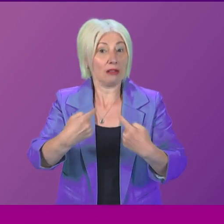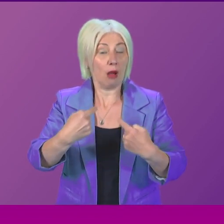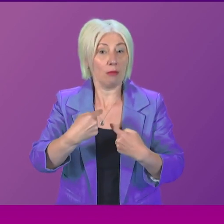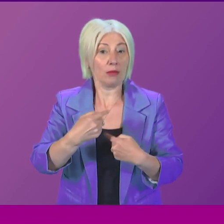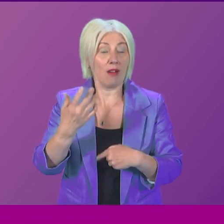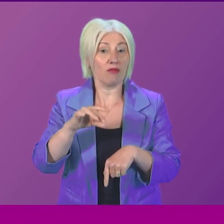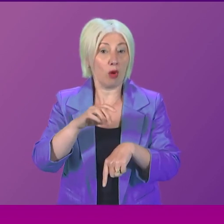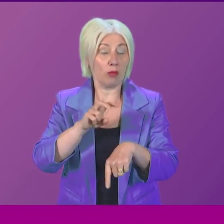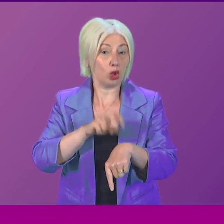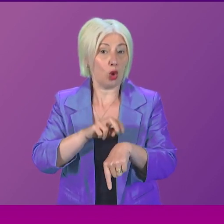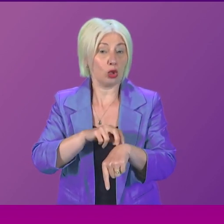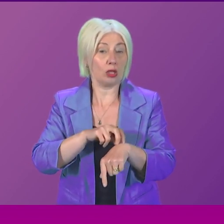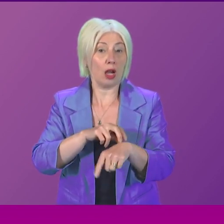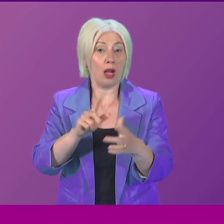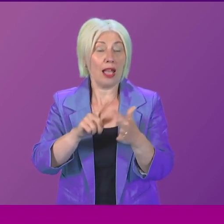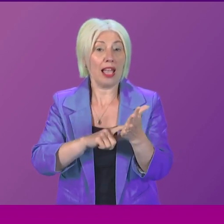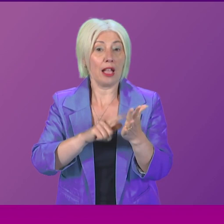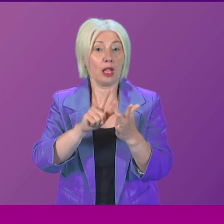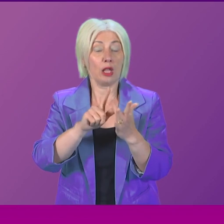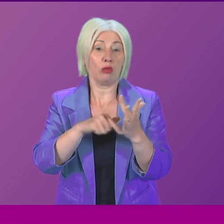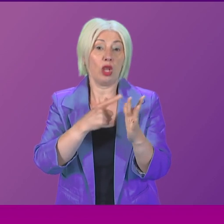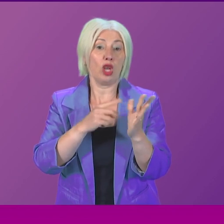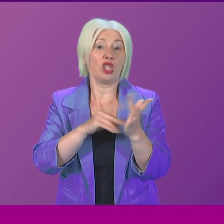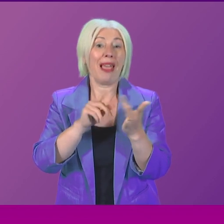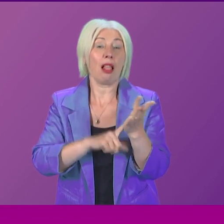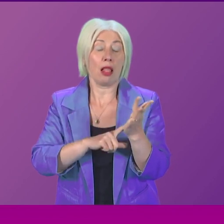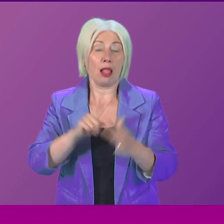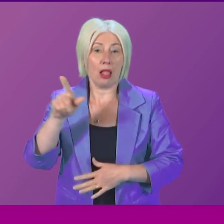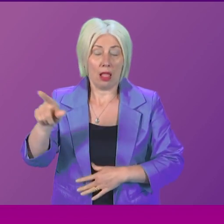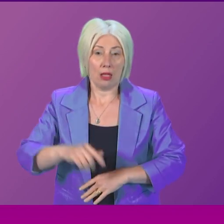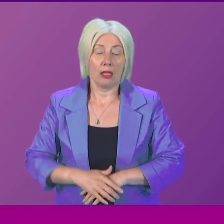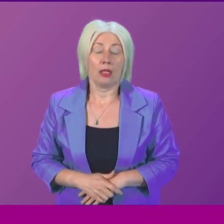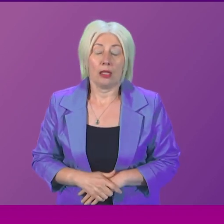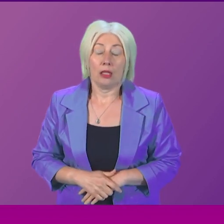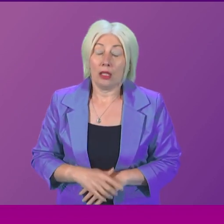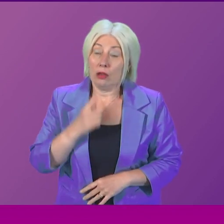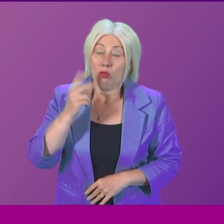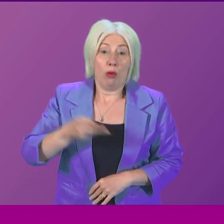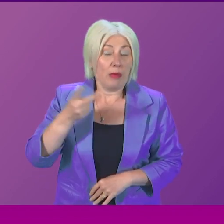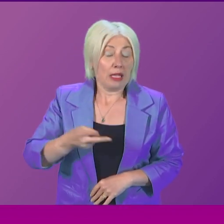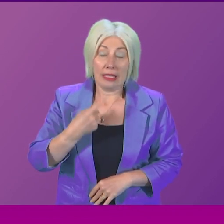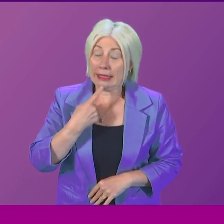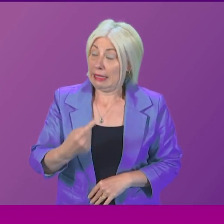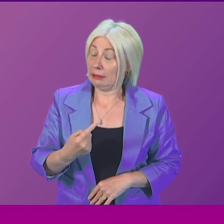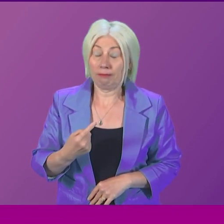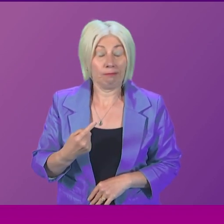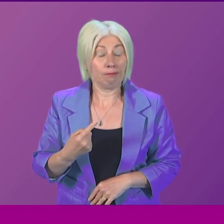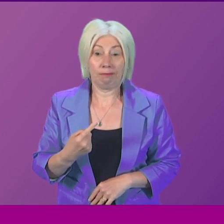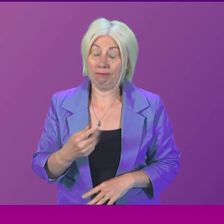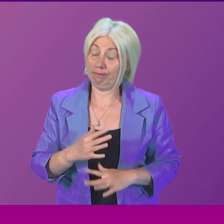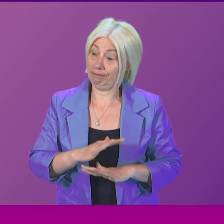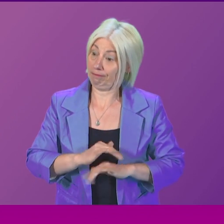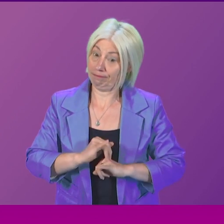Professor Eljamil. And let me start this answer by reiterating just how